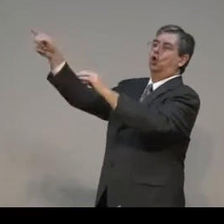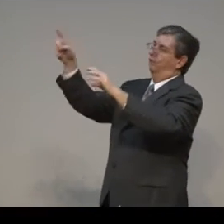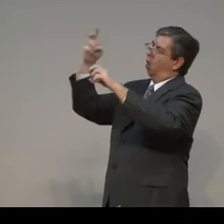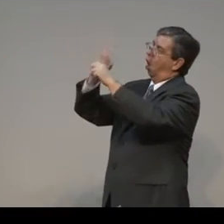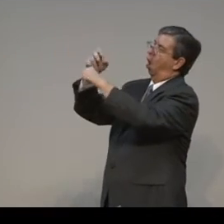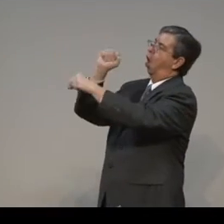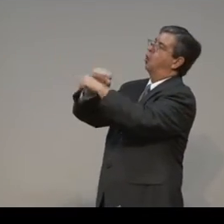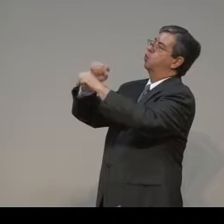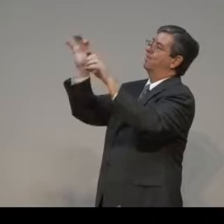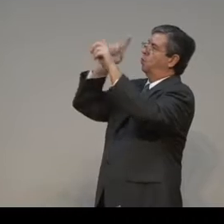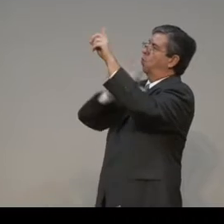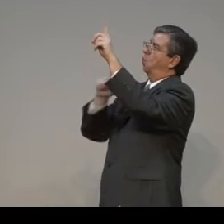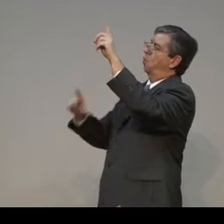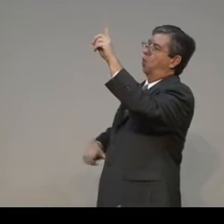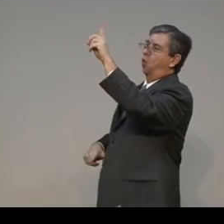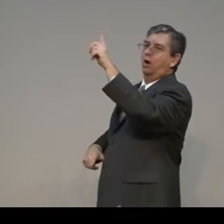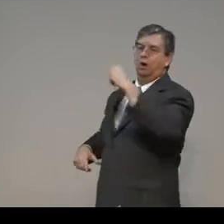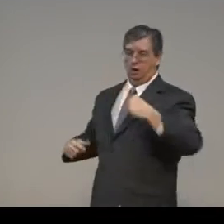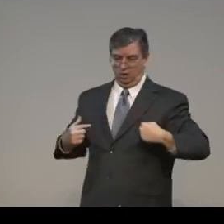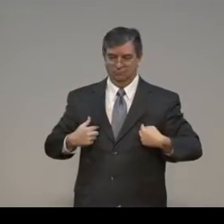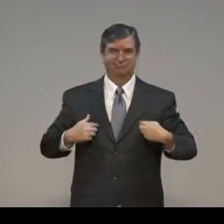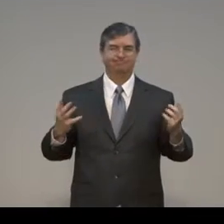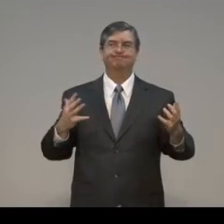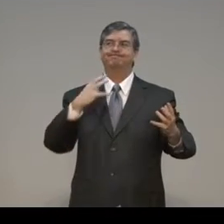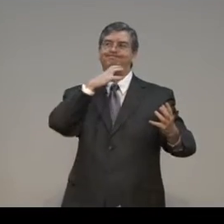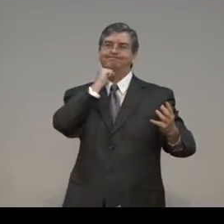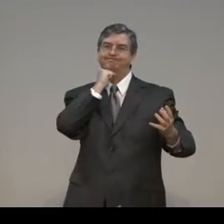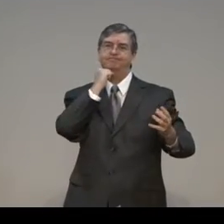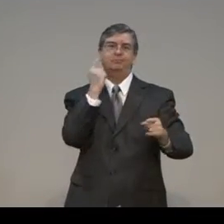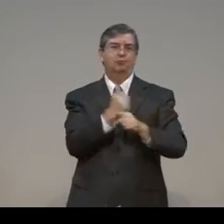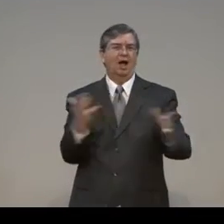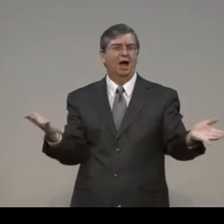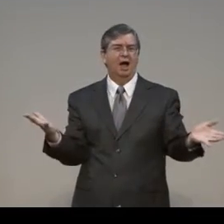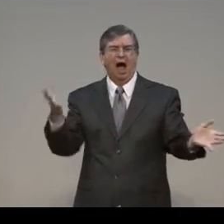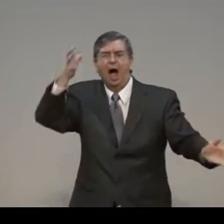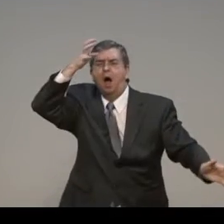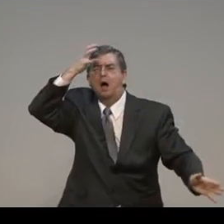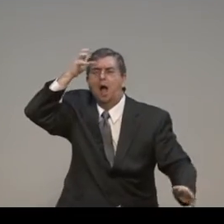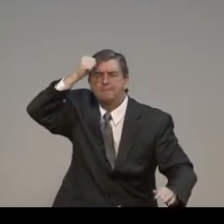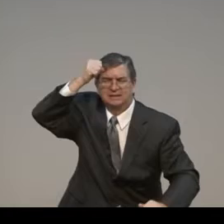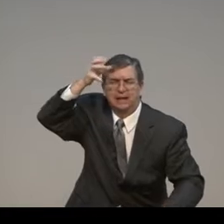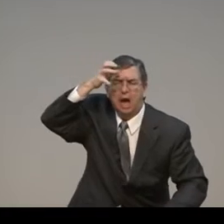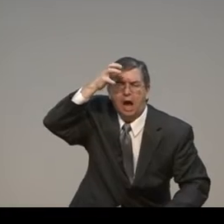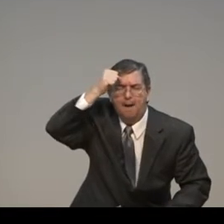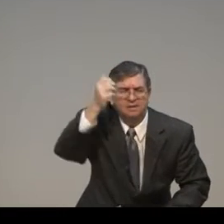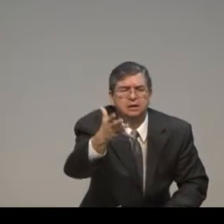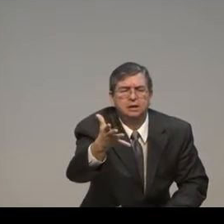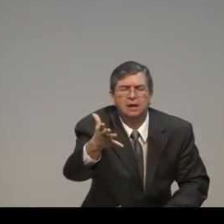But these people who do that deserve, and have earned their reward, right? It's common